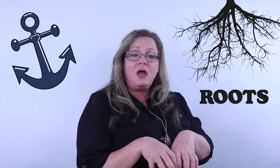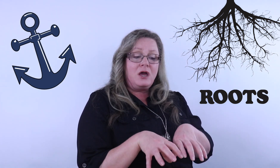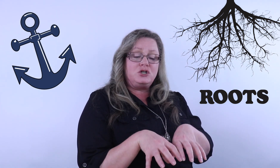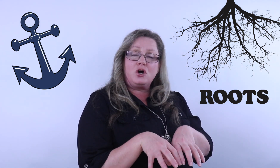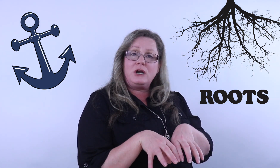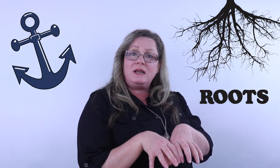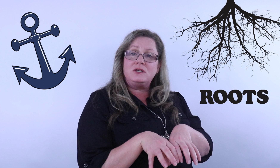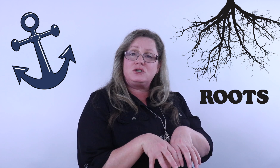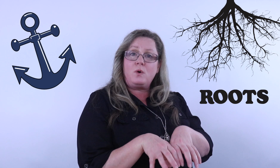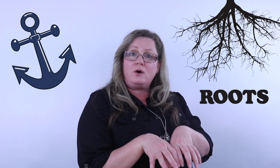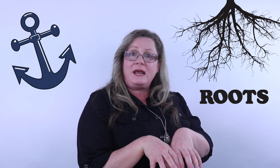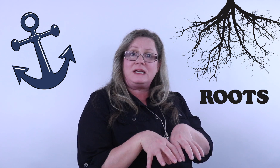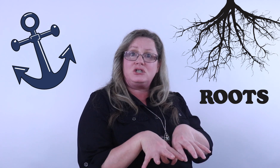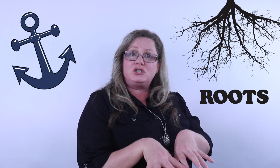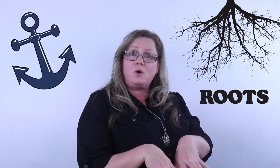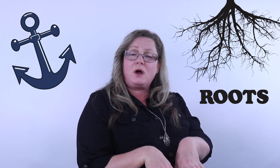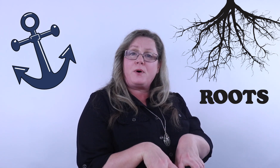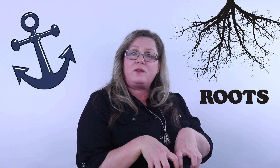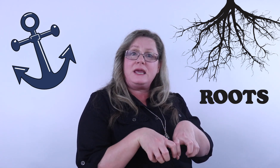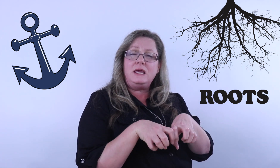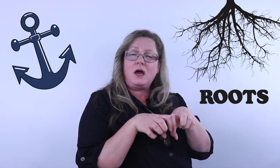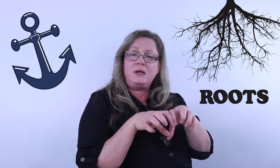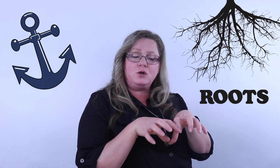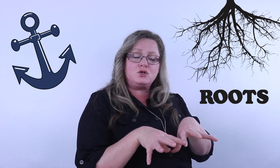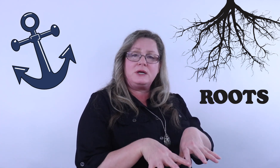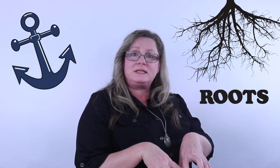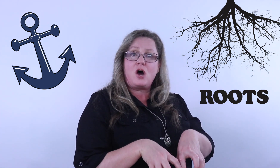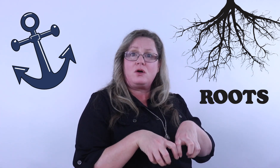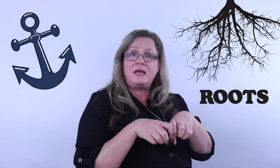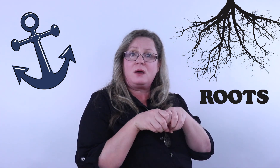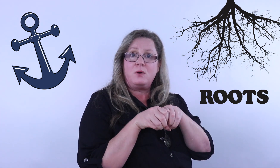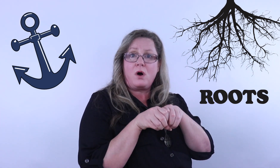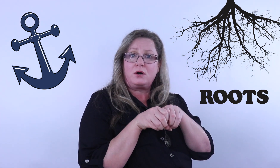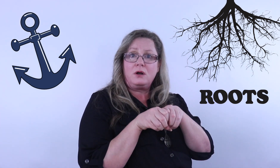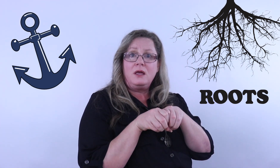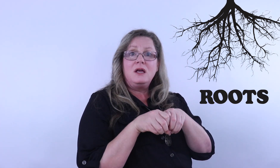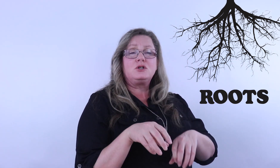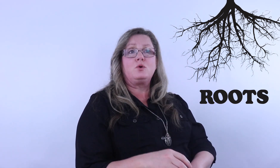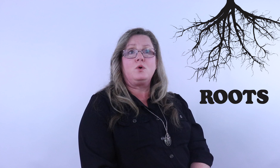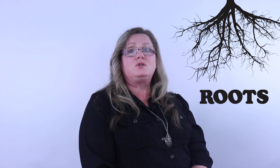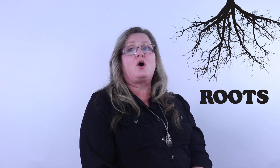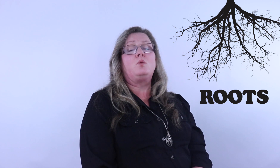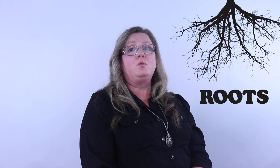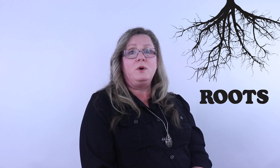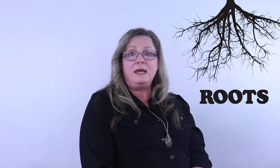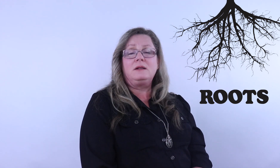dirt and in the soil and it can soak up all that yummy nutrients and all that yummy water. So the roots are really